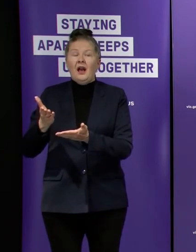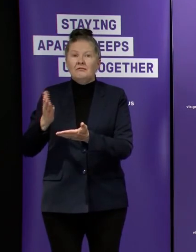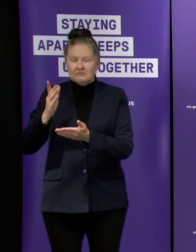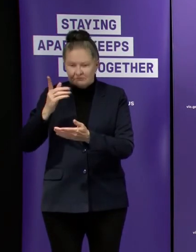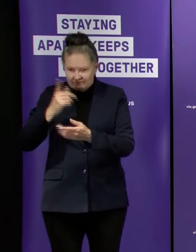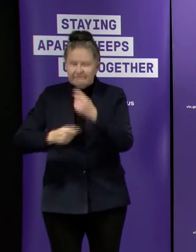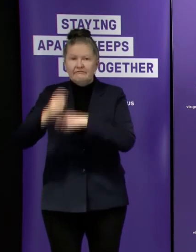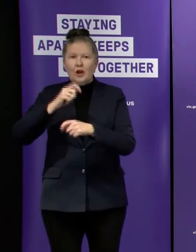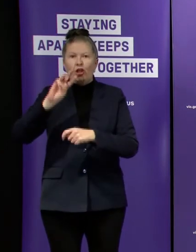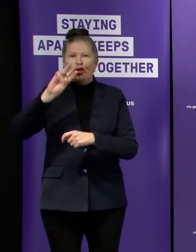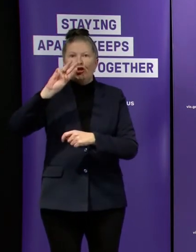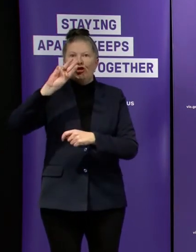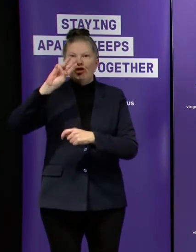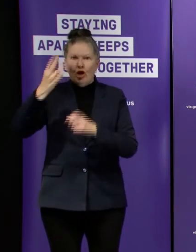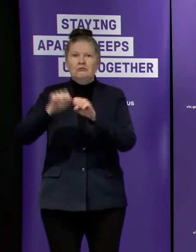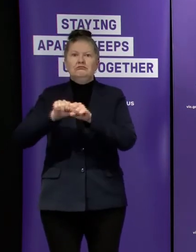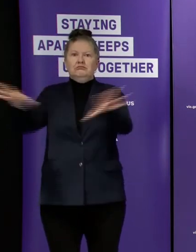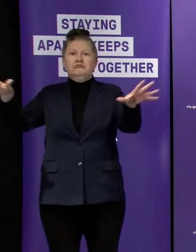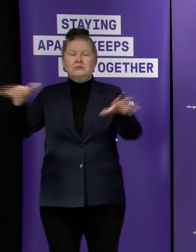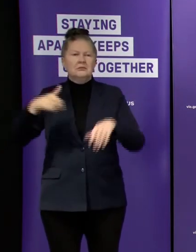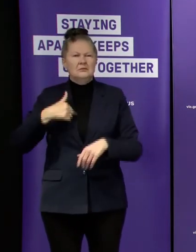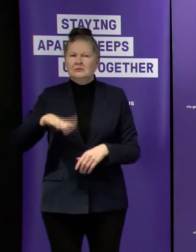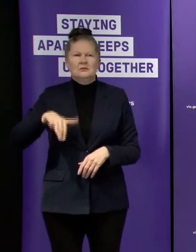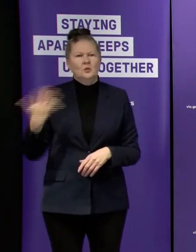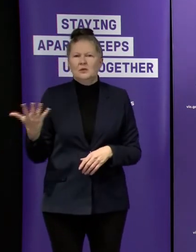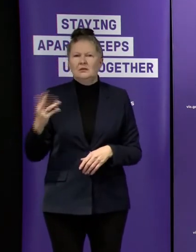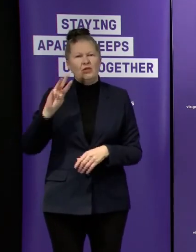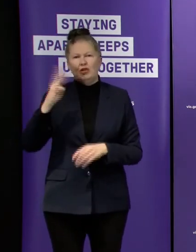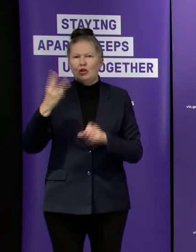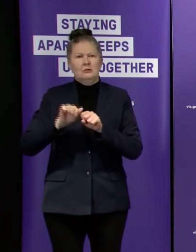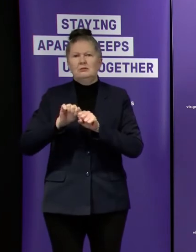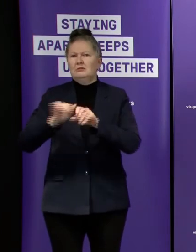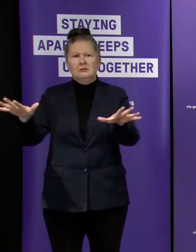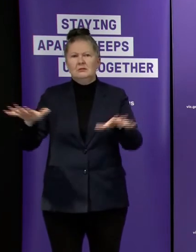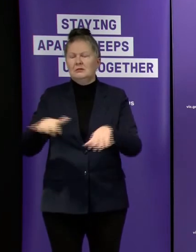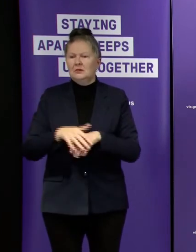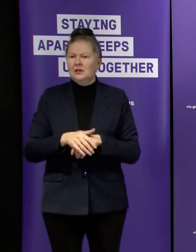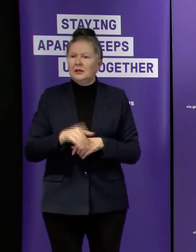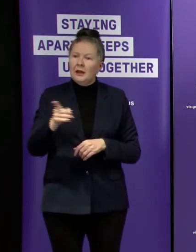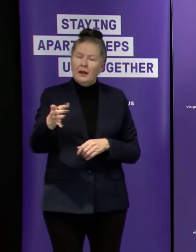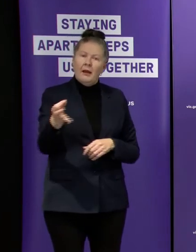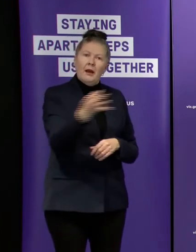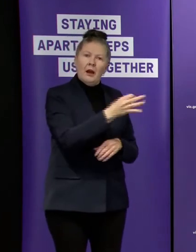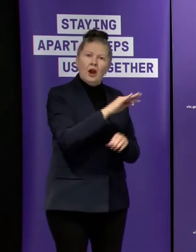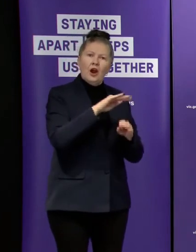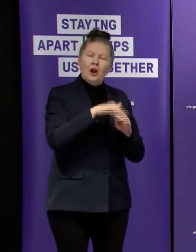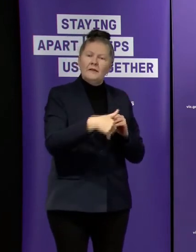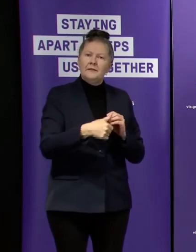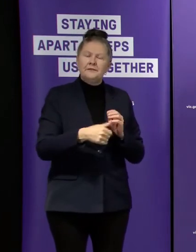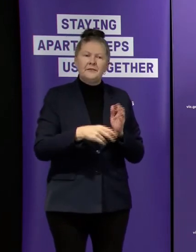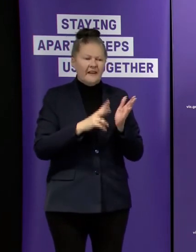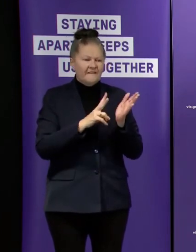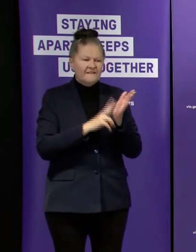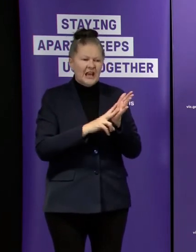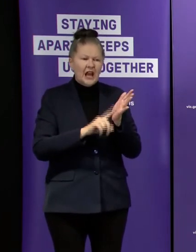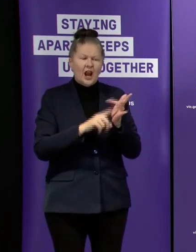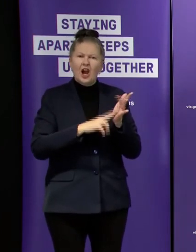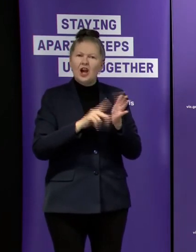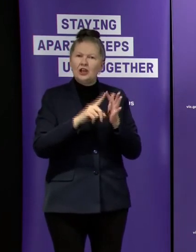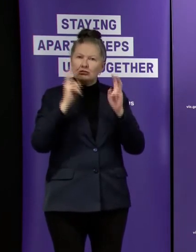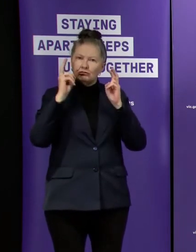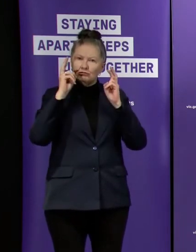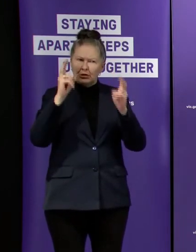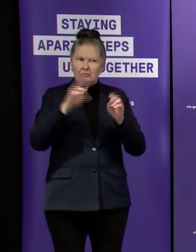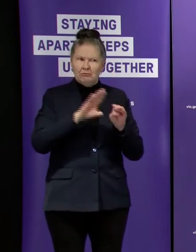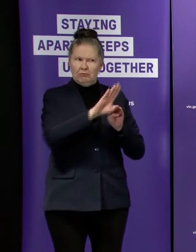and i really don't think anybody wants that question please what has the v-line ceo been accused of uh